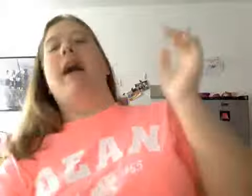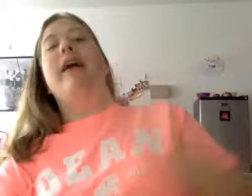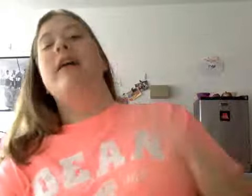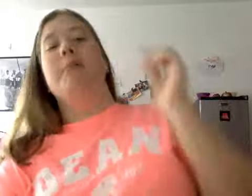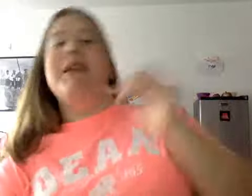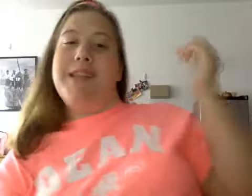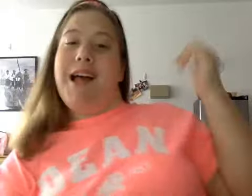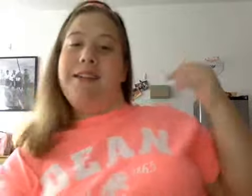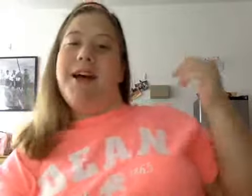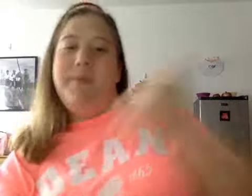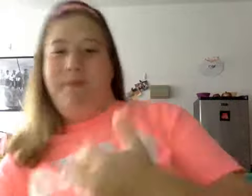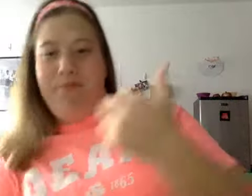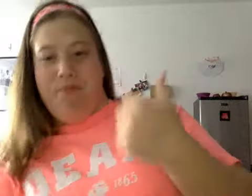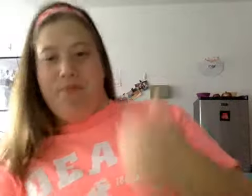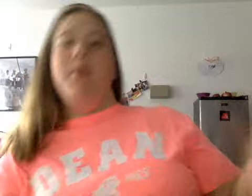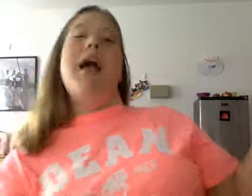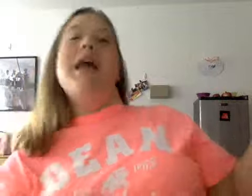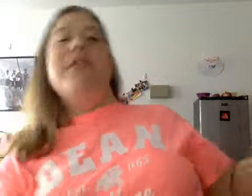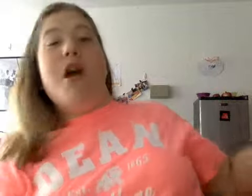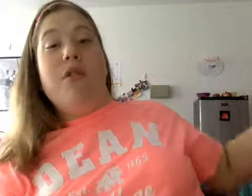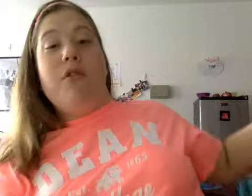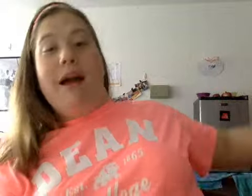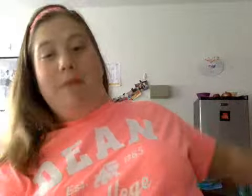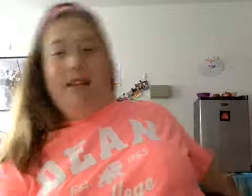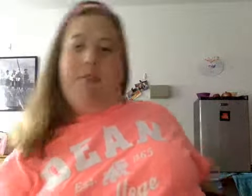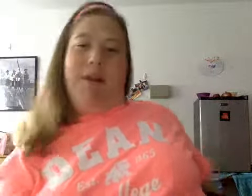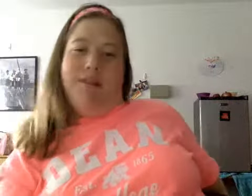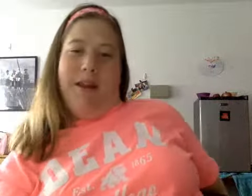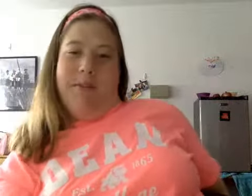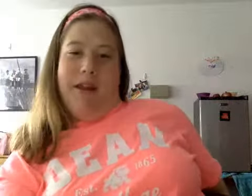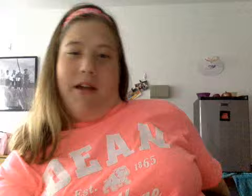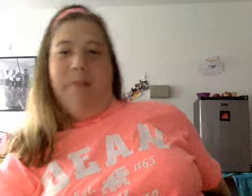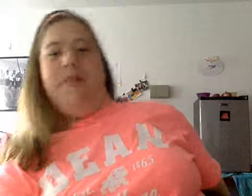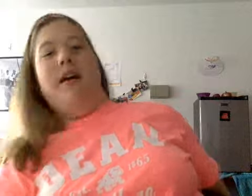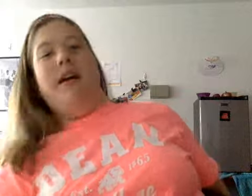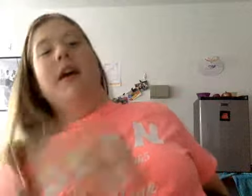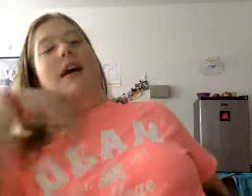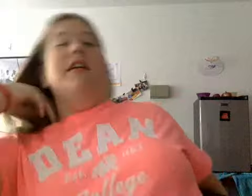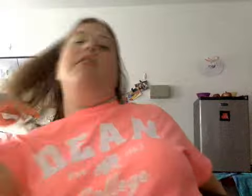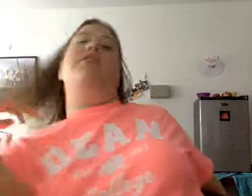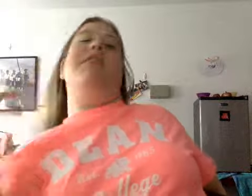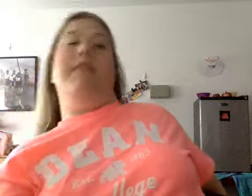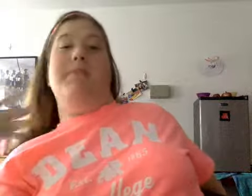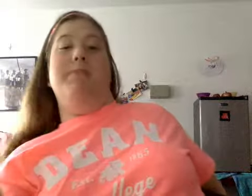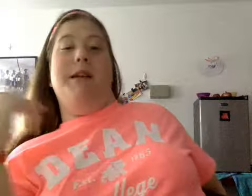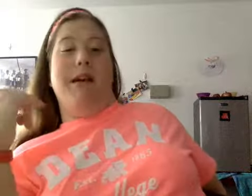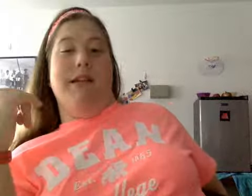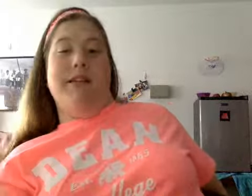but it's awesome and no I'm not sponsoring anybody I'm just saying you should get some because it's